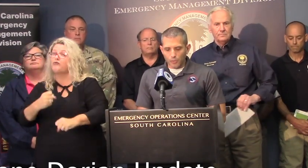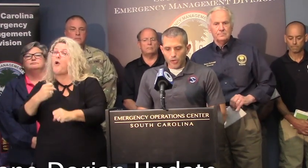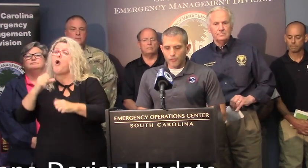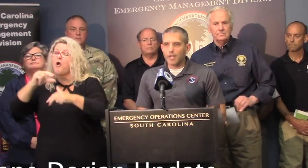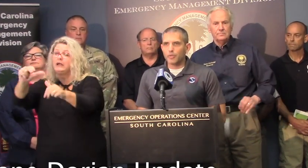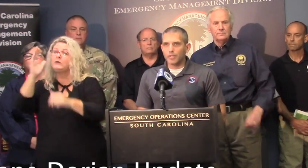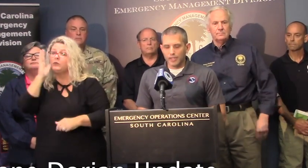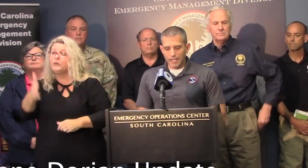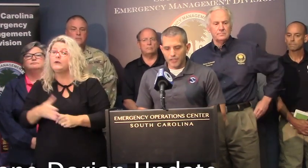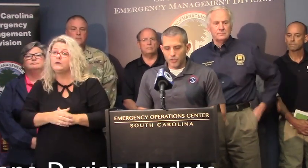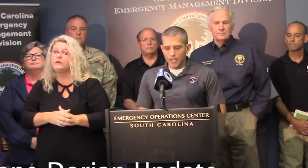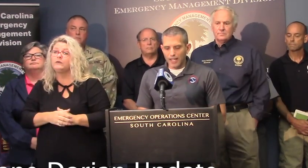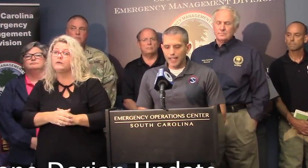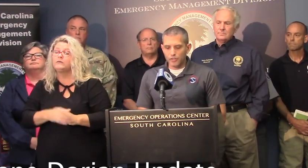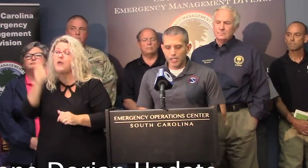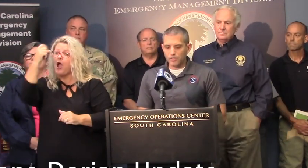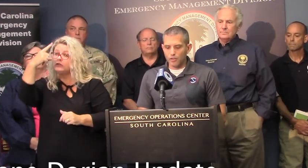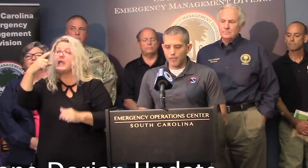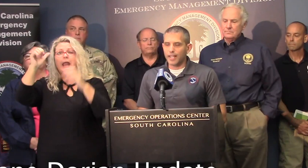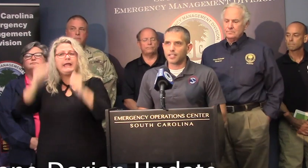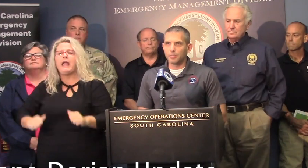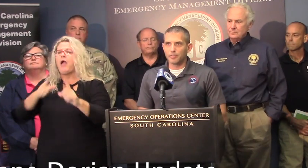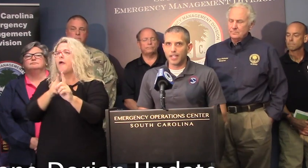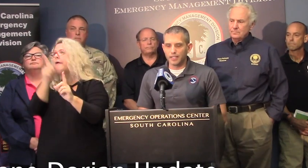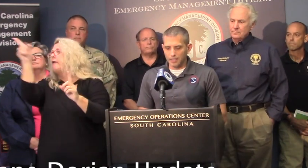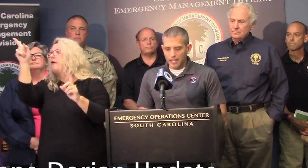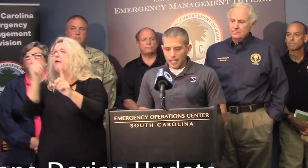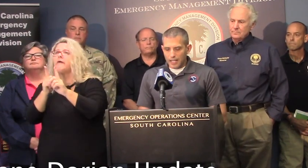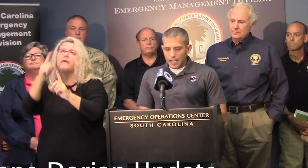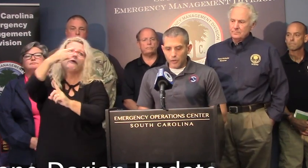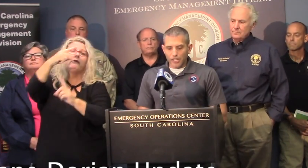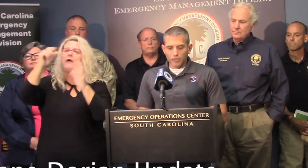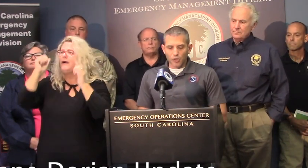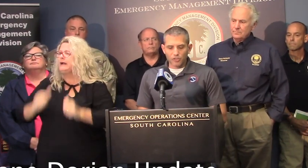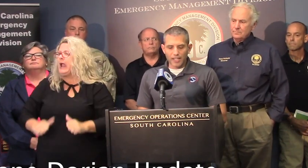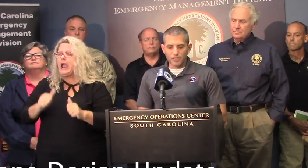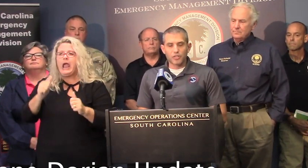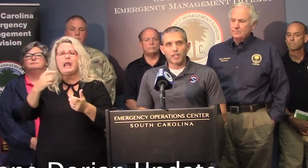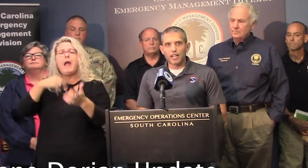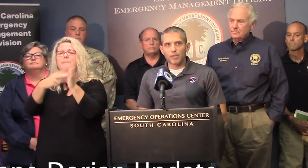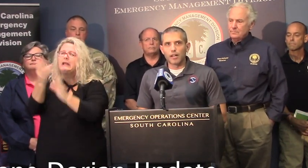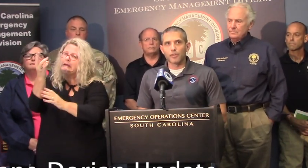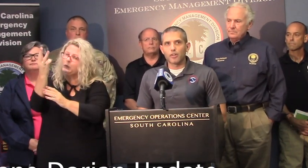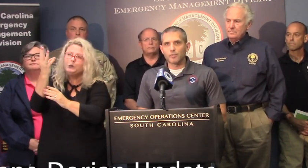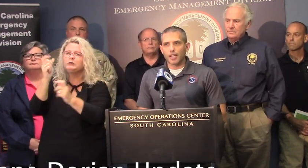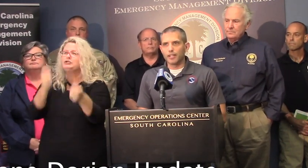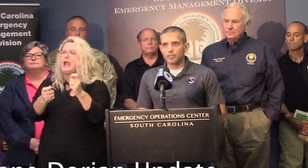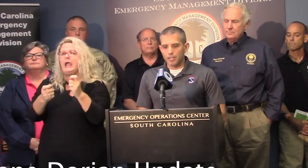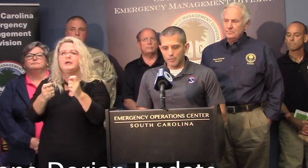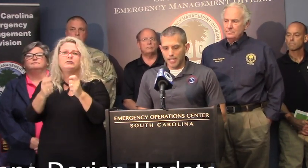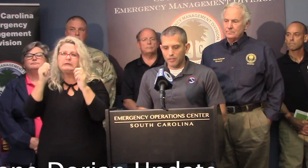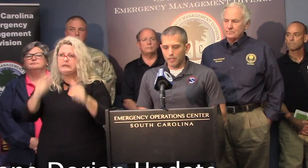It's important to remember that this track can change over the next couple of days, and only a small change in the track will have large